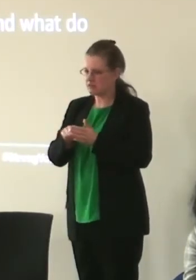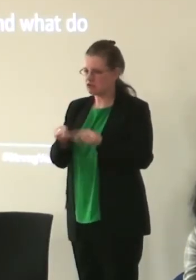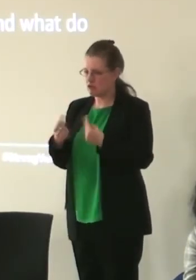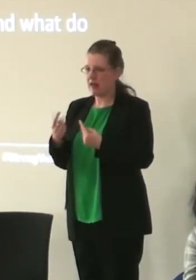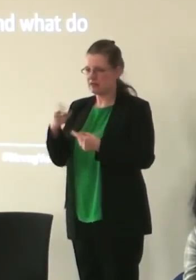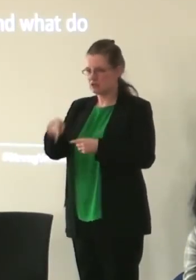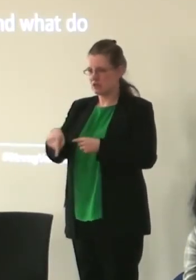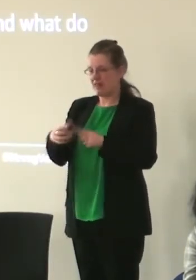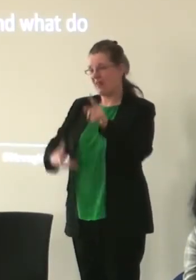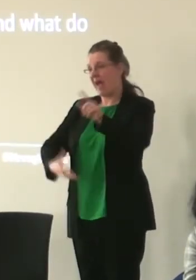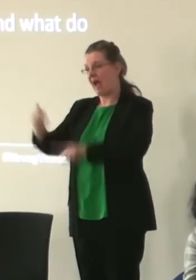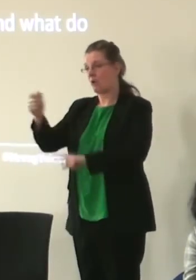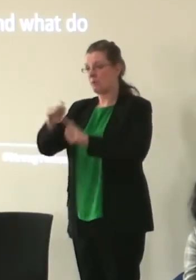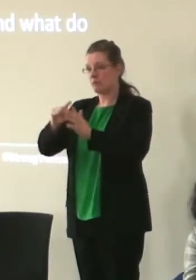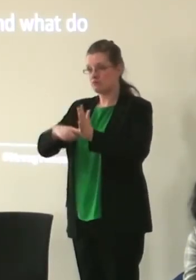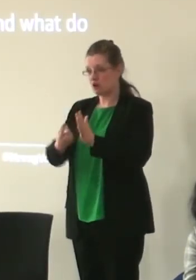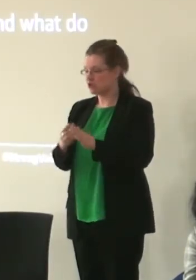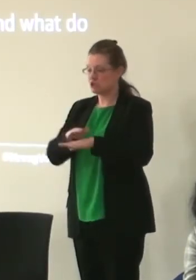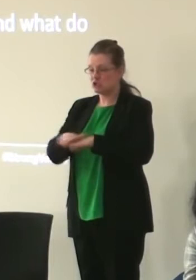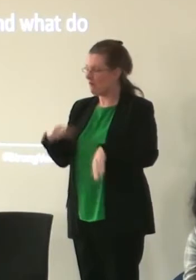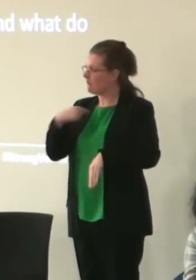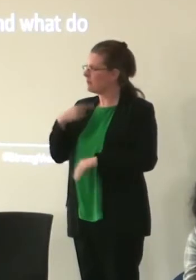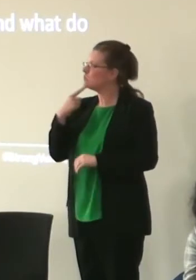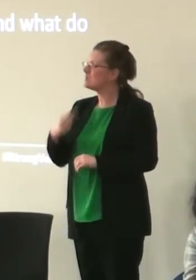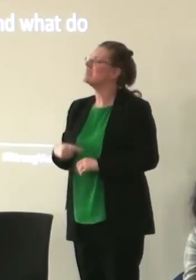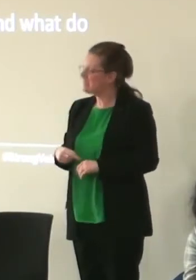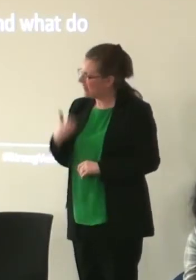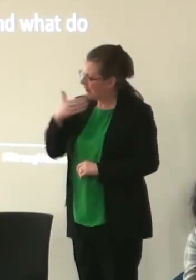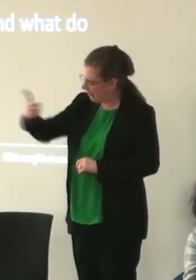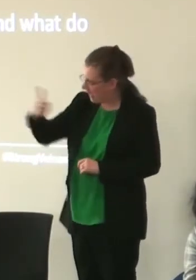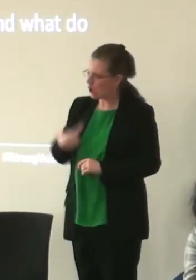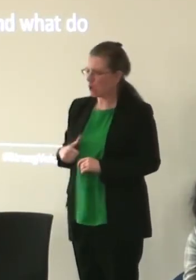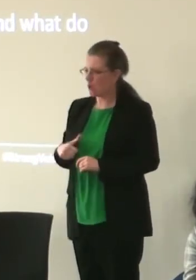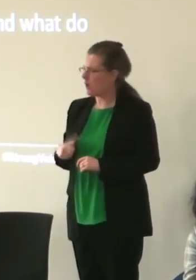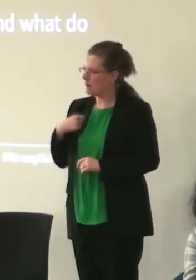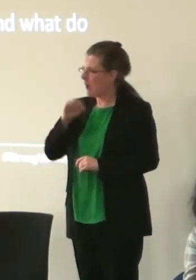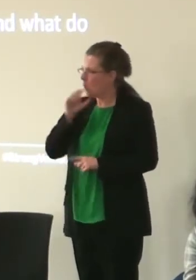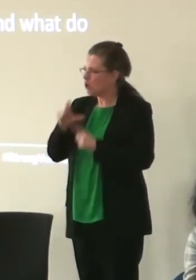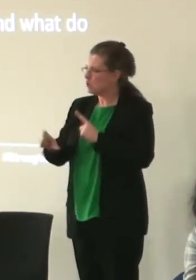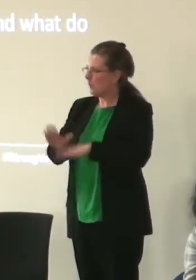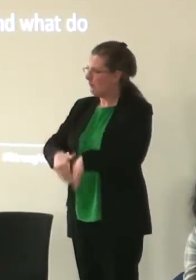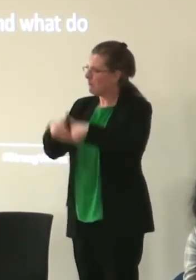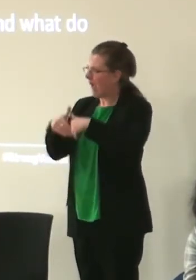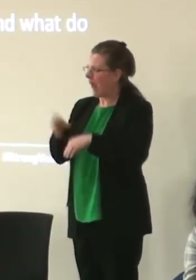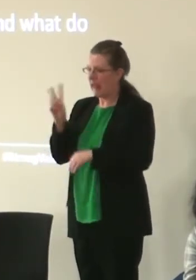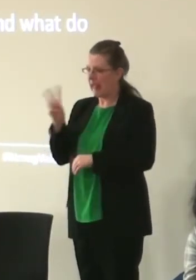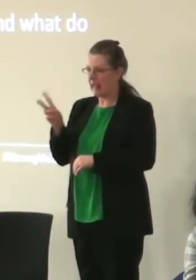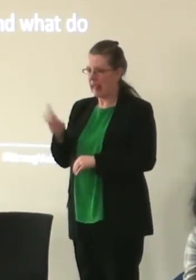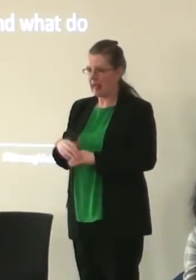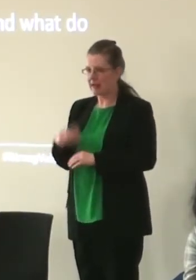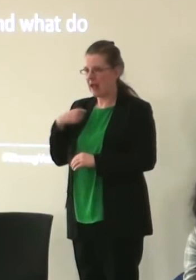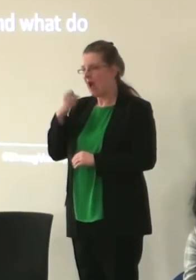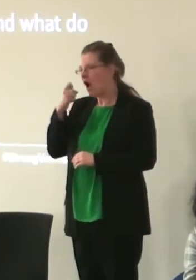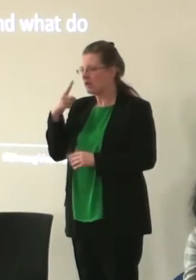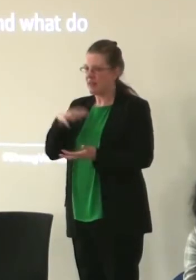for a project isn't for me to turn around and say yes thanks very much but I will not do ballet ever again so I appreciate